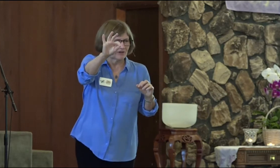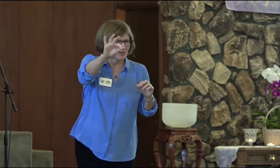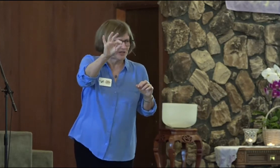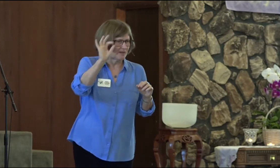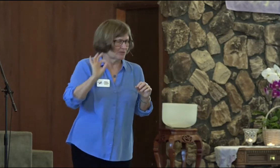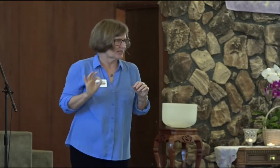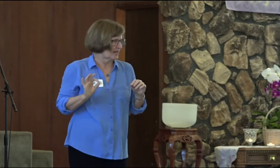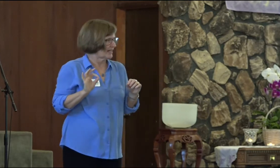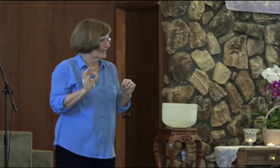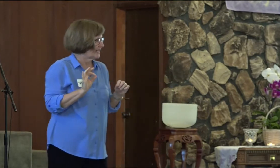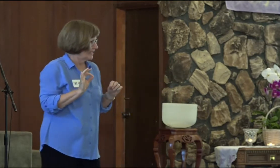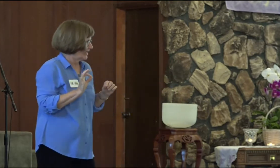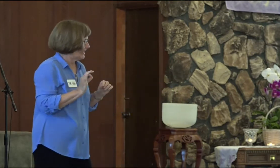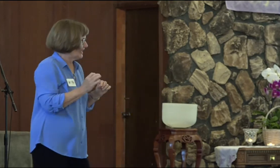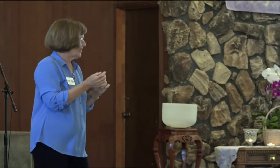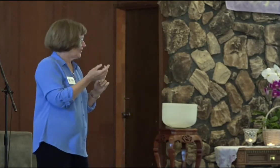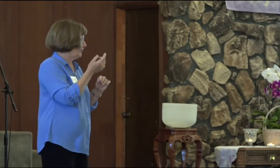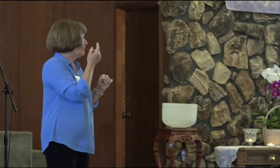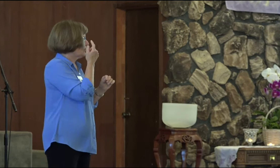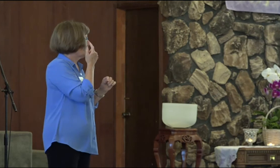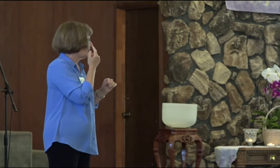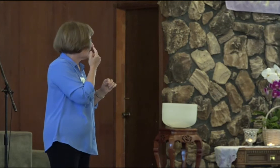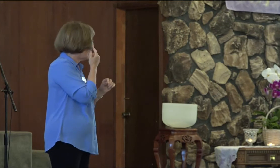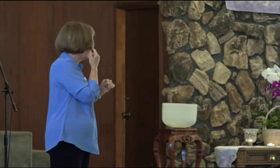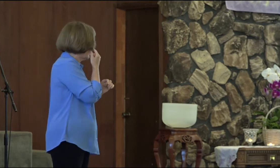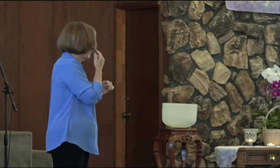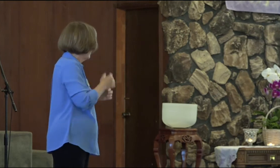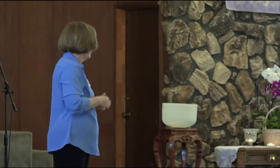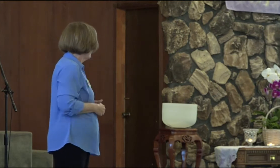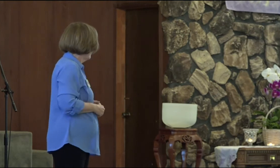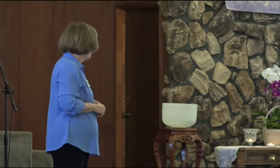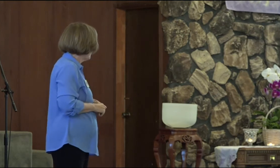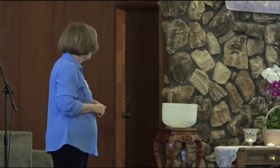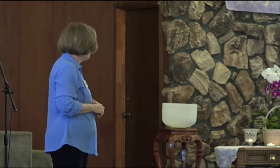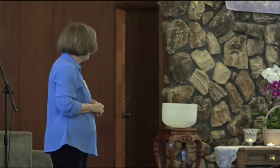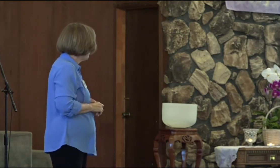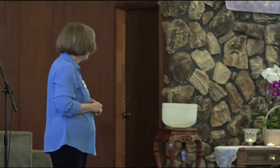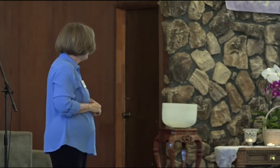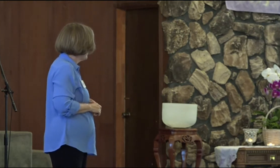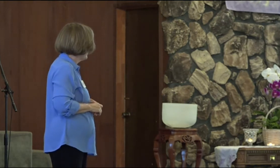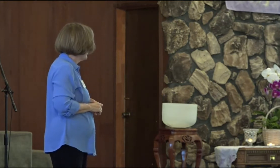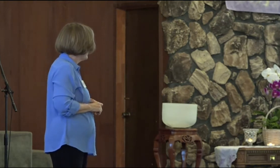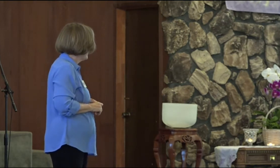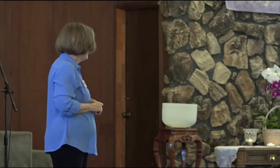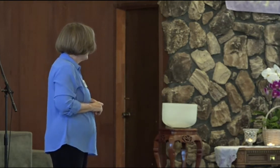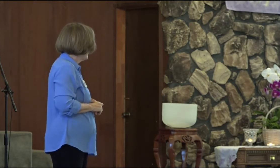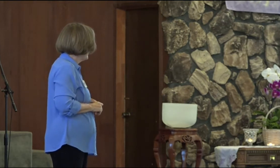from your neighbor's eye until you remove the log from your own.